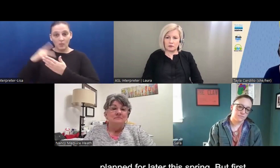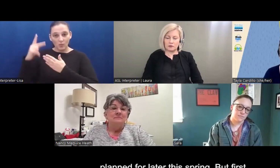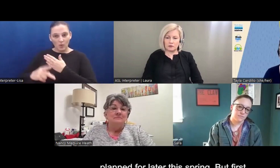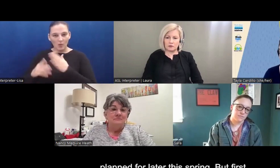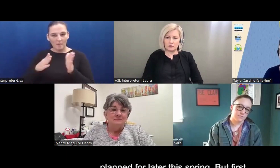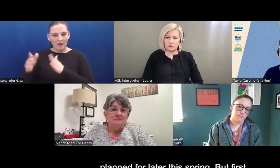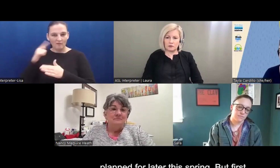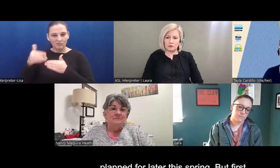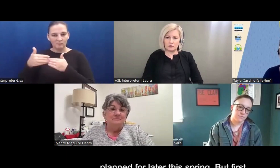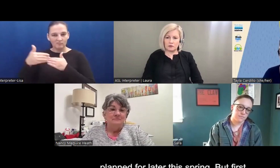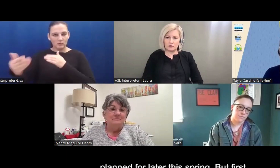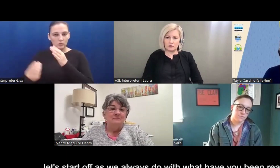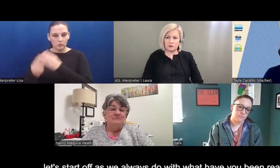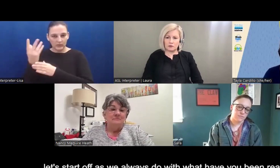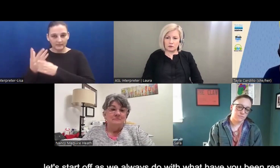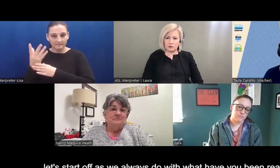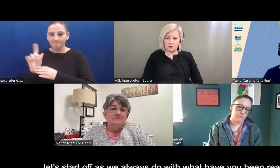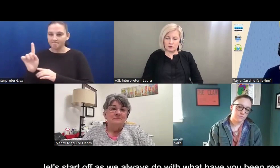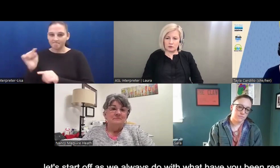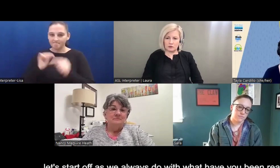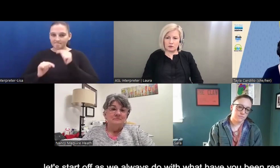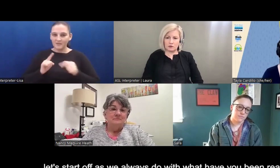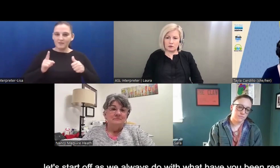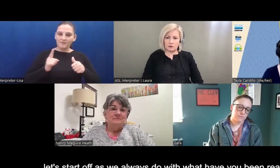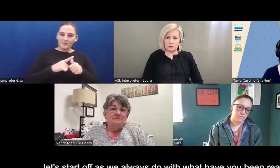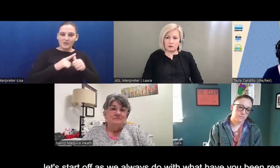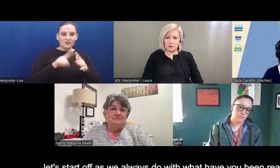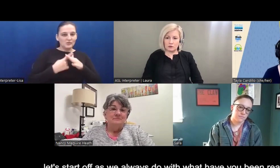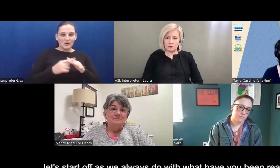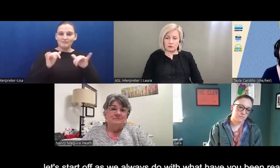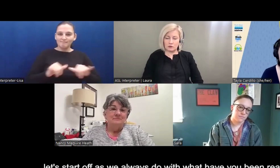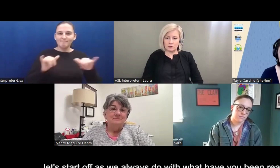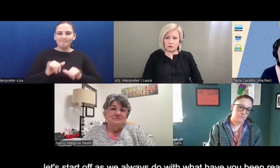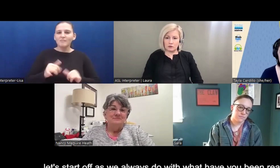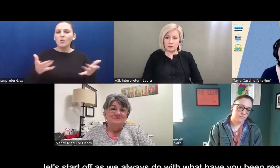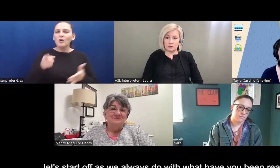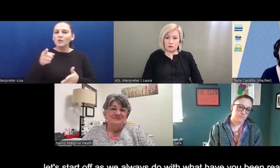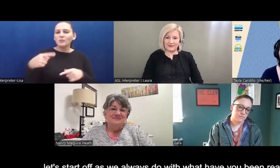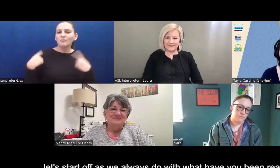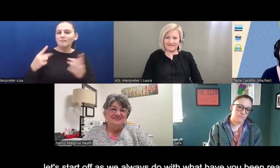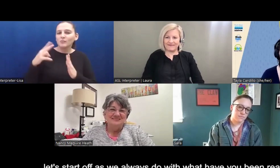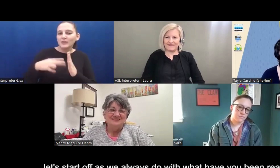later this spring. But first, let's start off as we always do with what have you been reading?